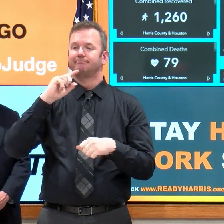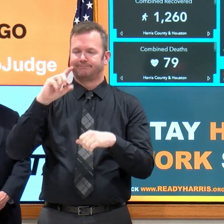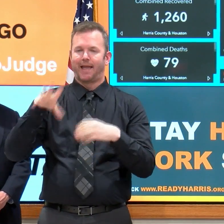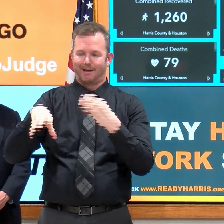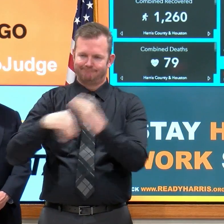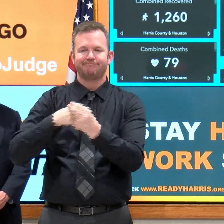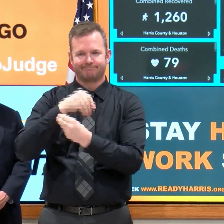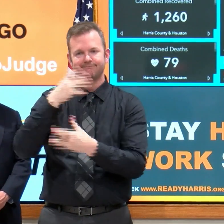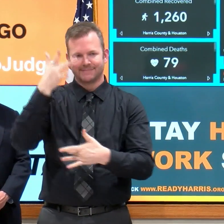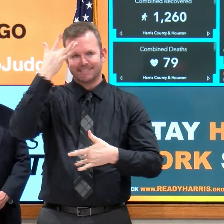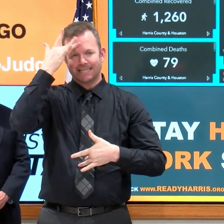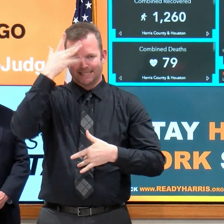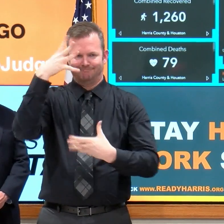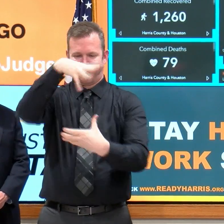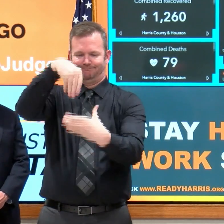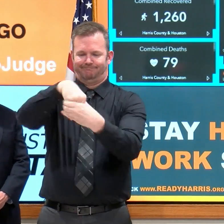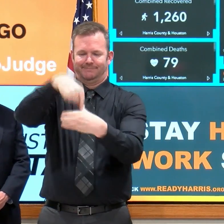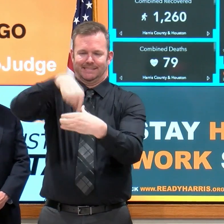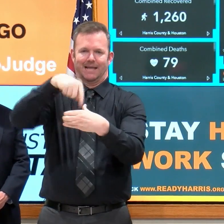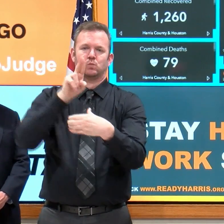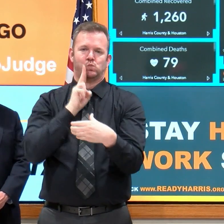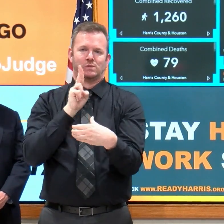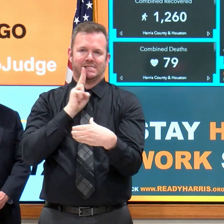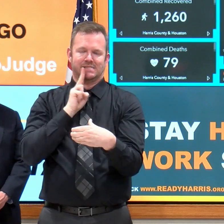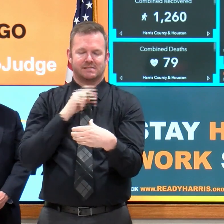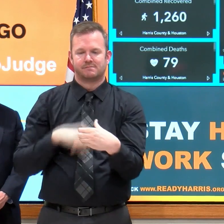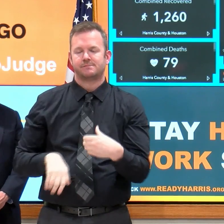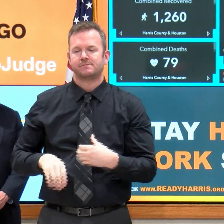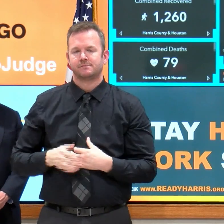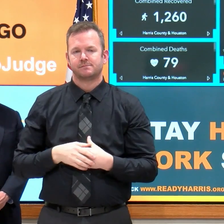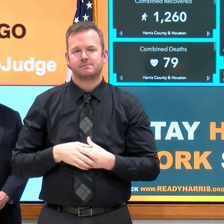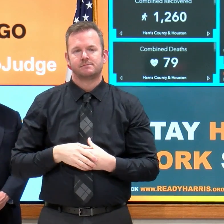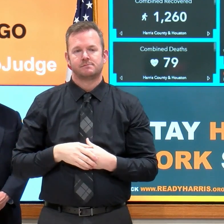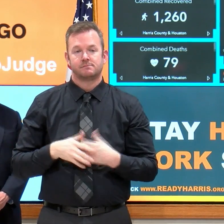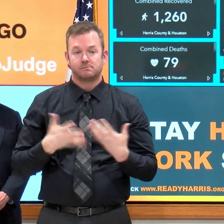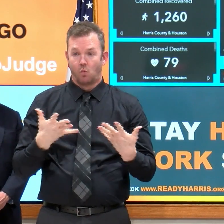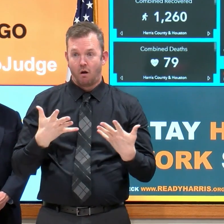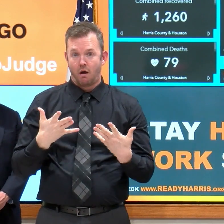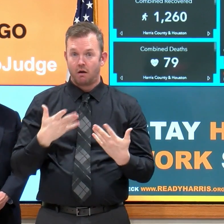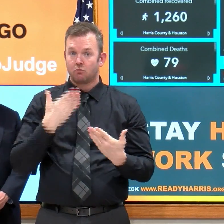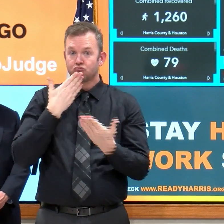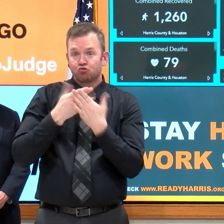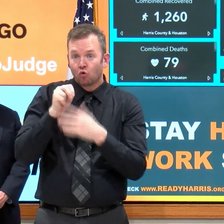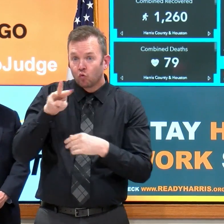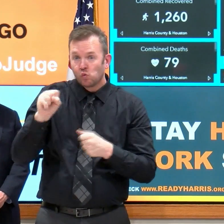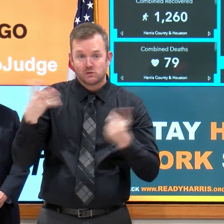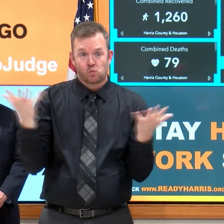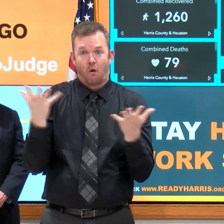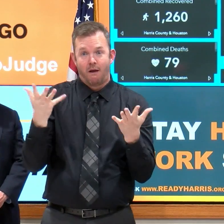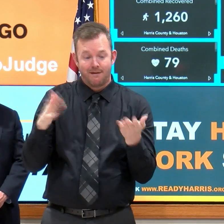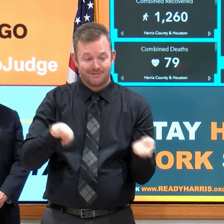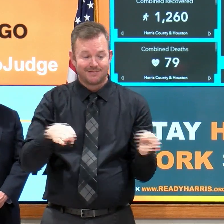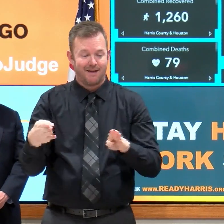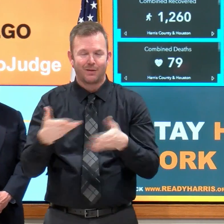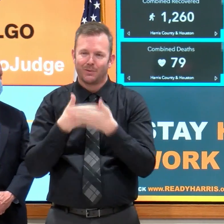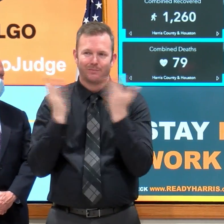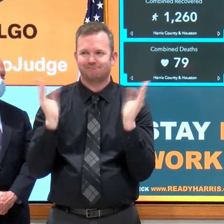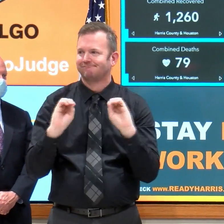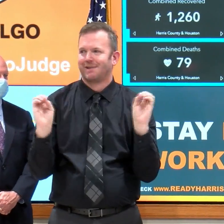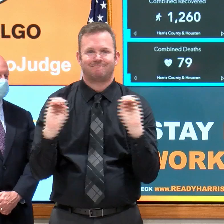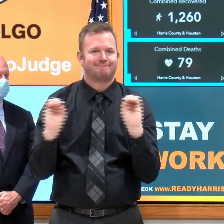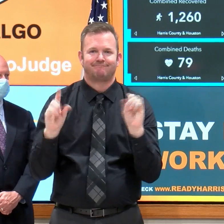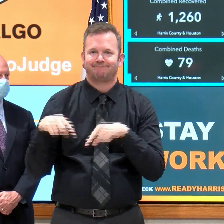the good news is that we're not adding to the death count, so we will remain at 34.